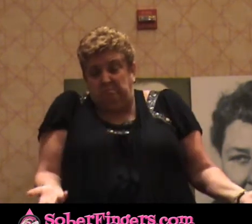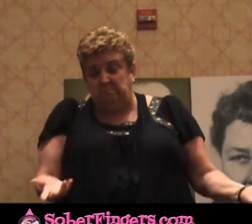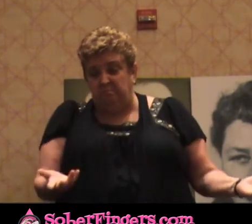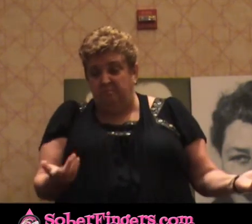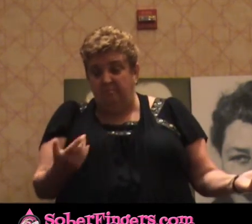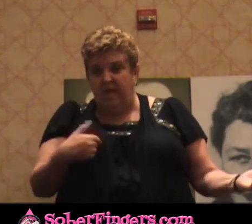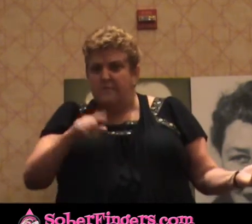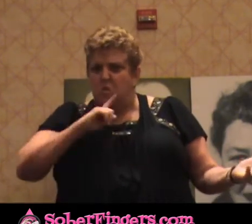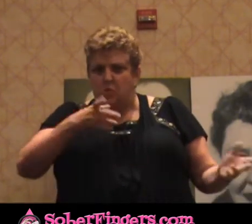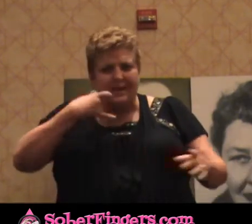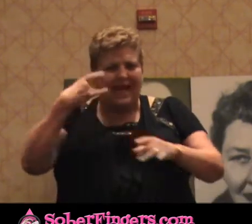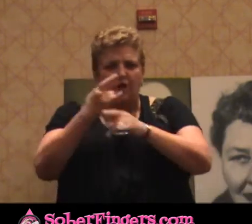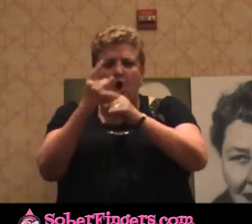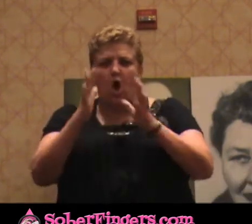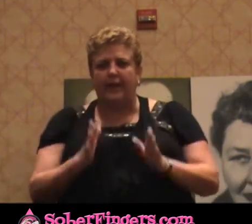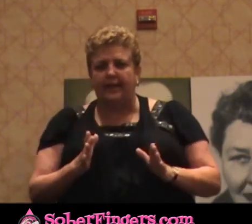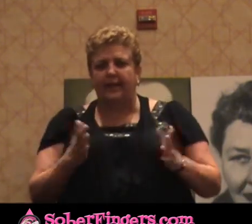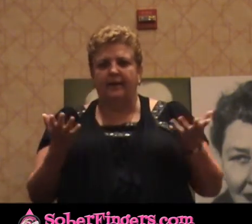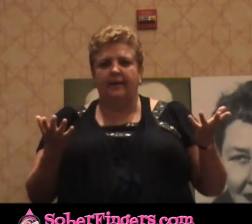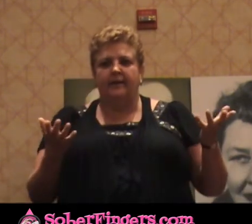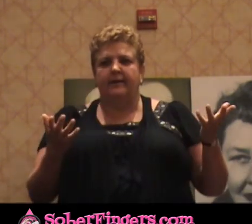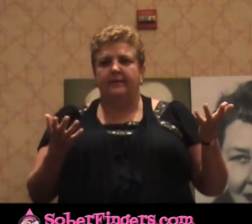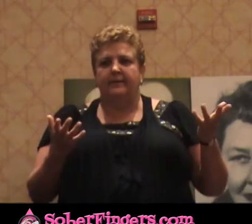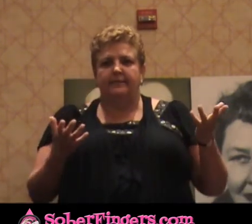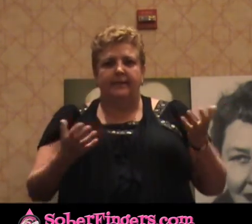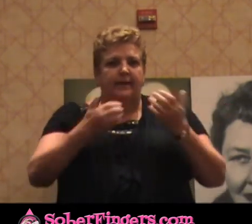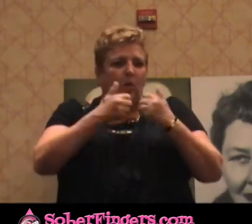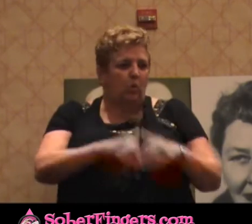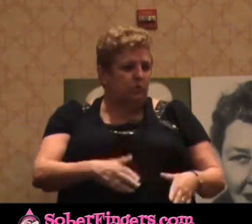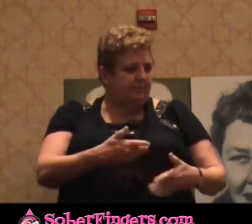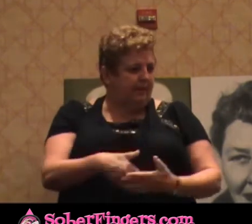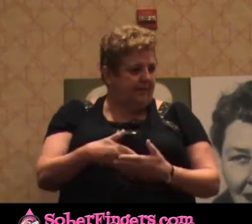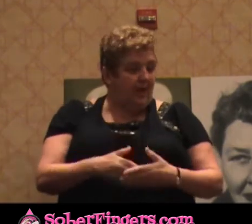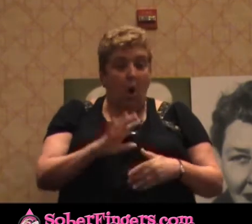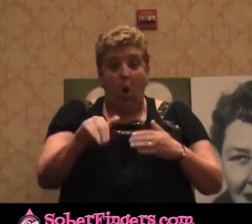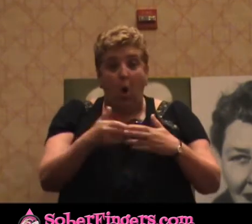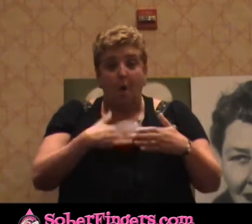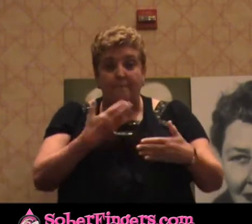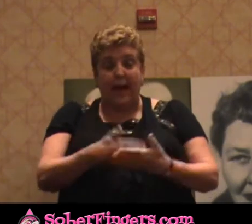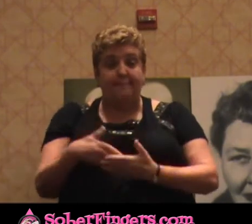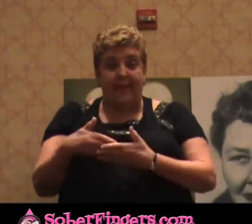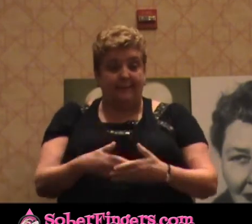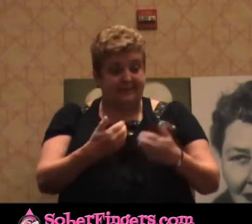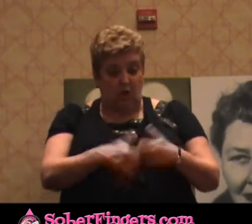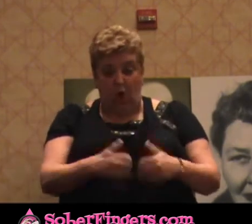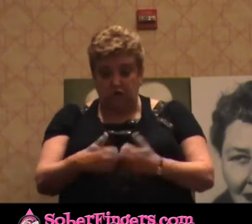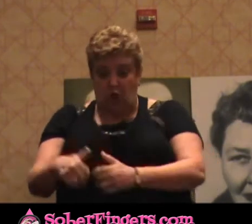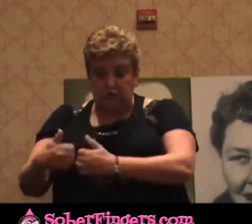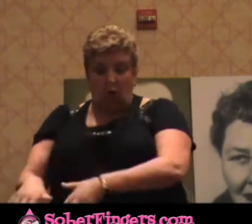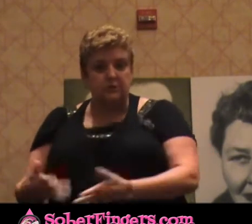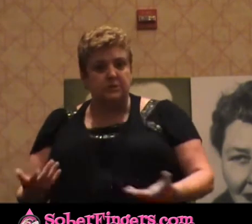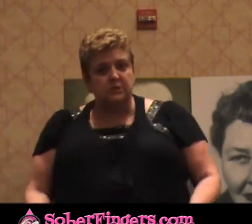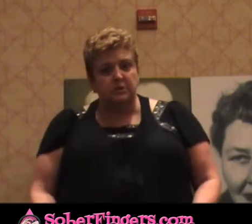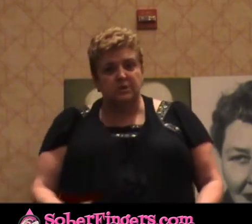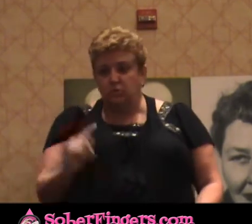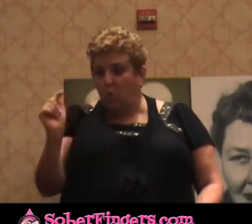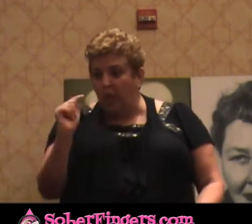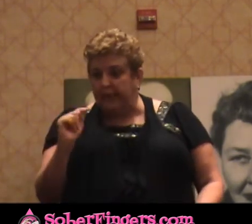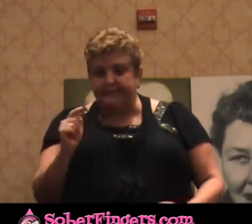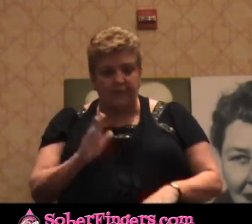I don't run into situations like losing my babies. I've lost all my babies in toilets and in floors. And I don't sit on the toilet and